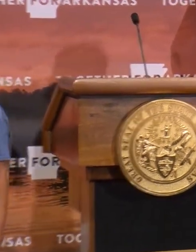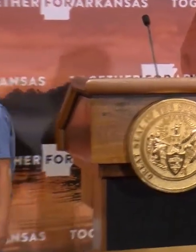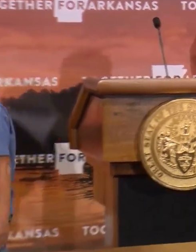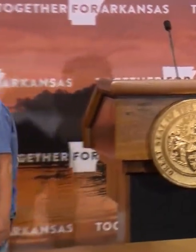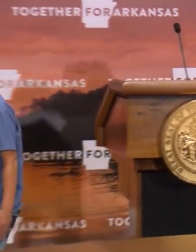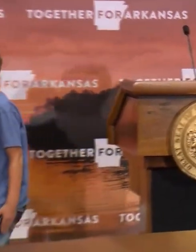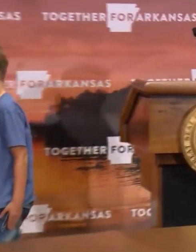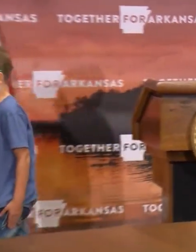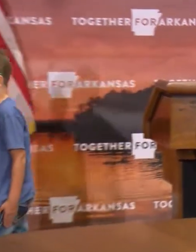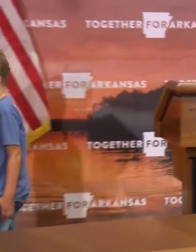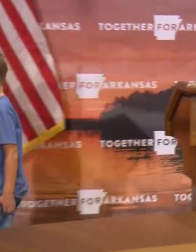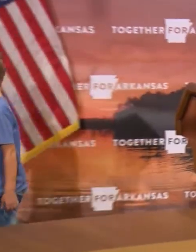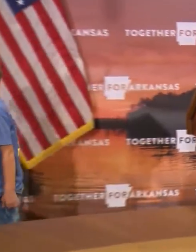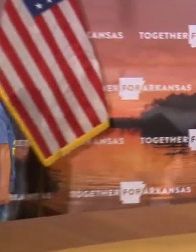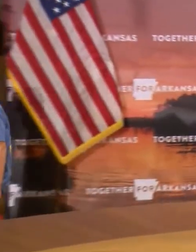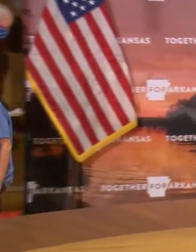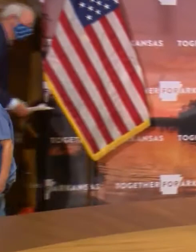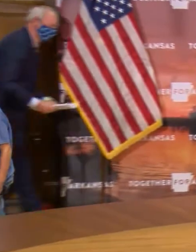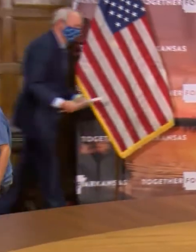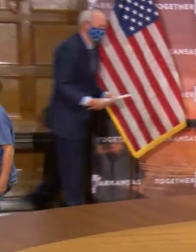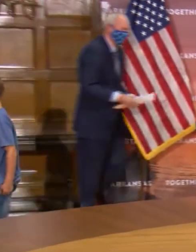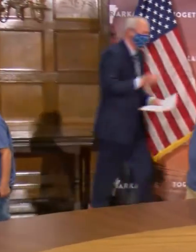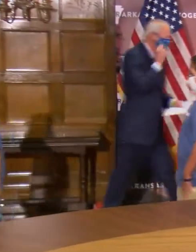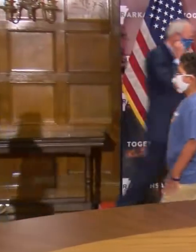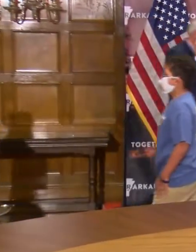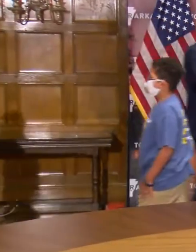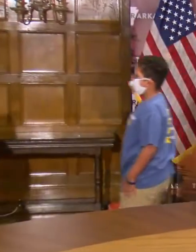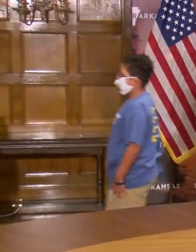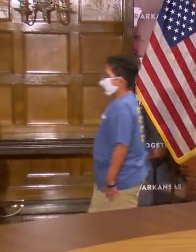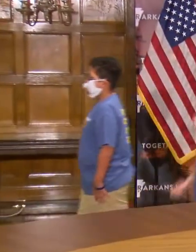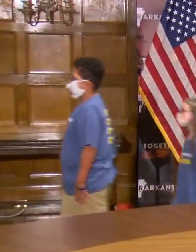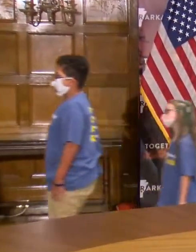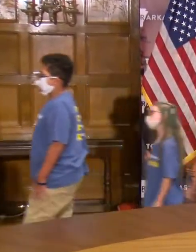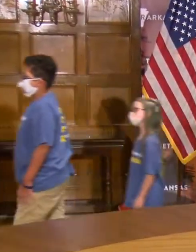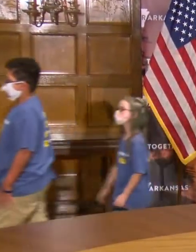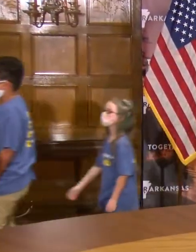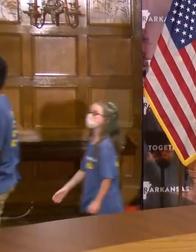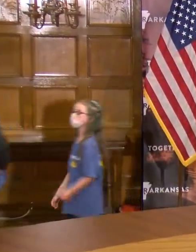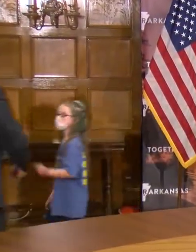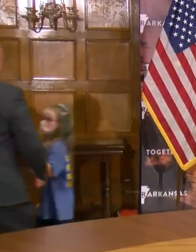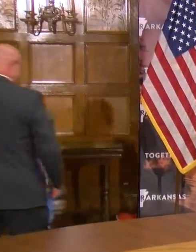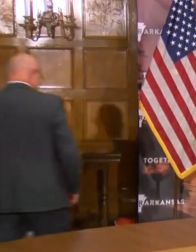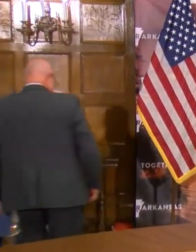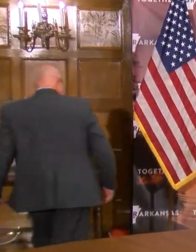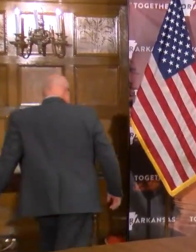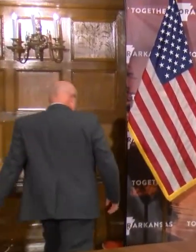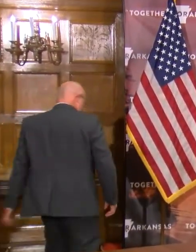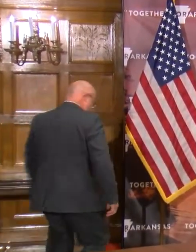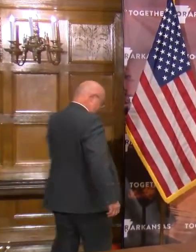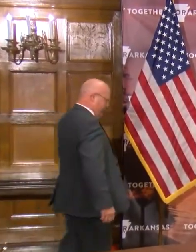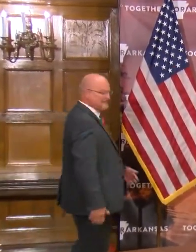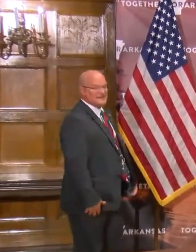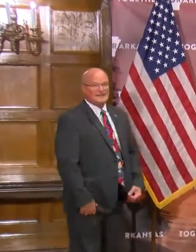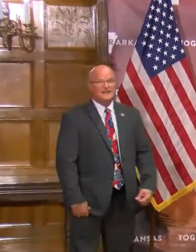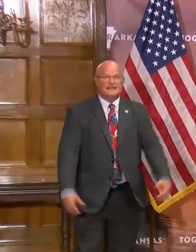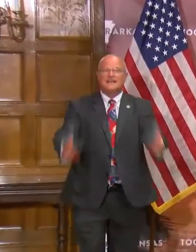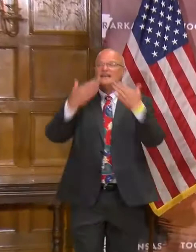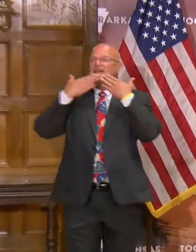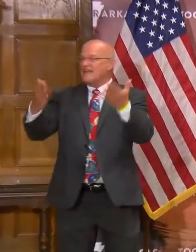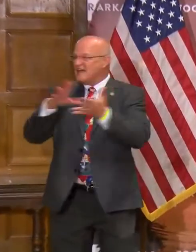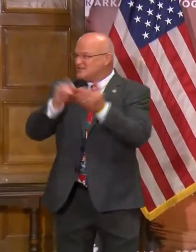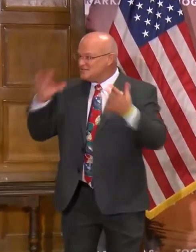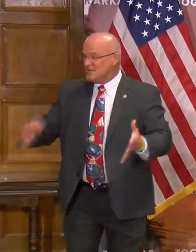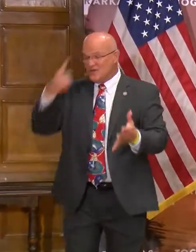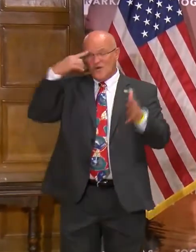Thank you students and thank you Eddie